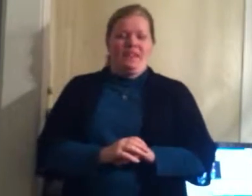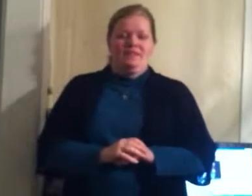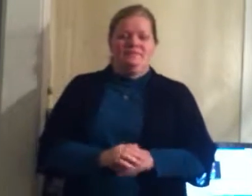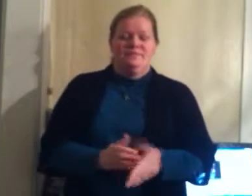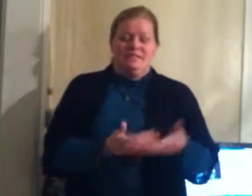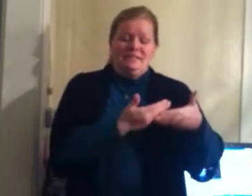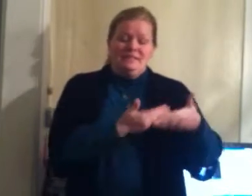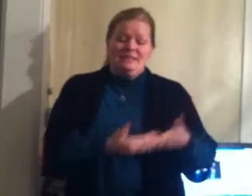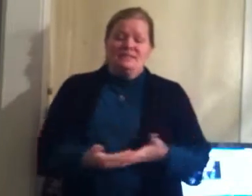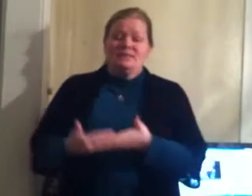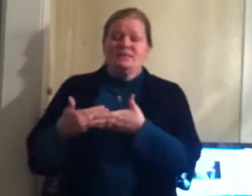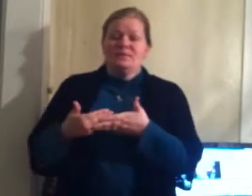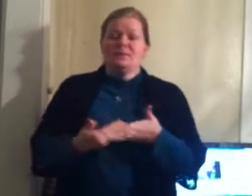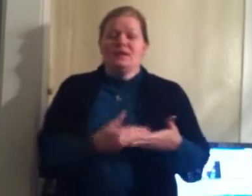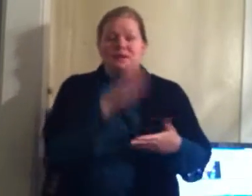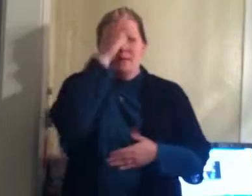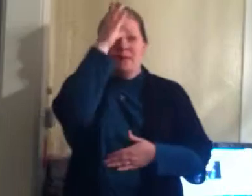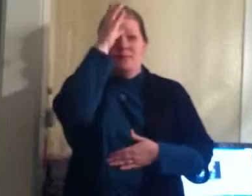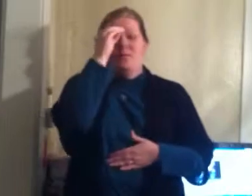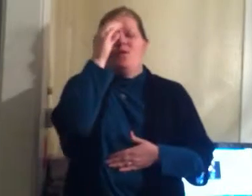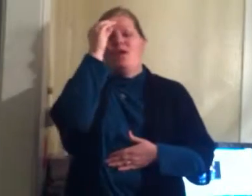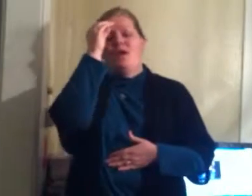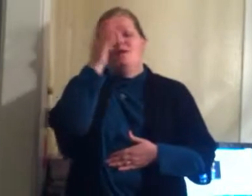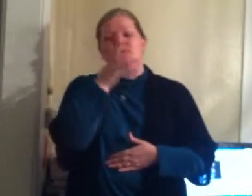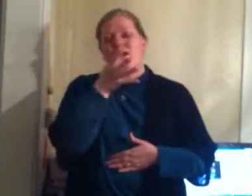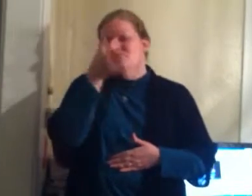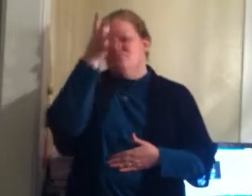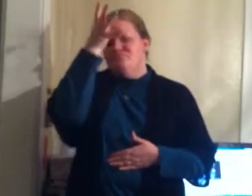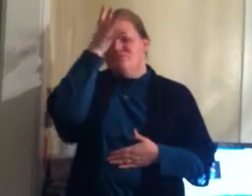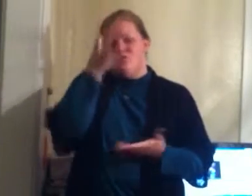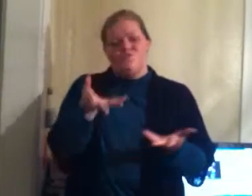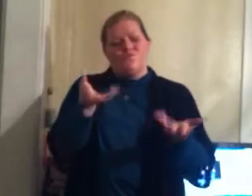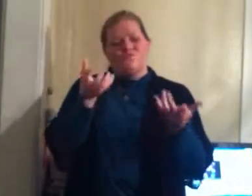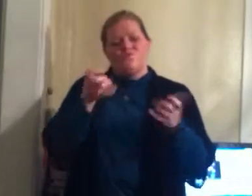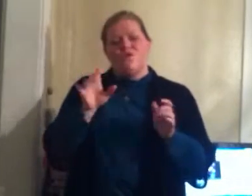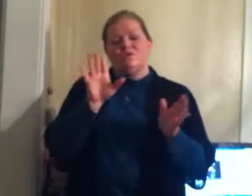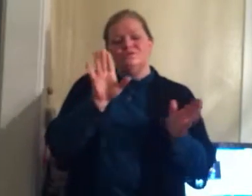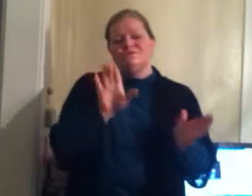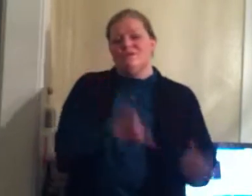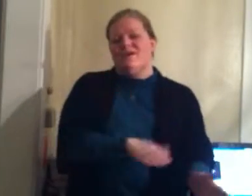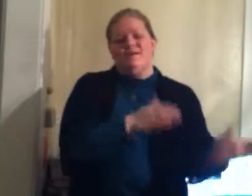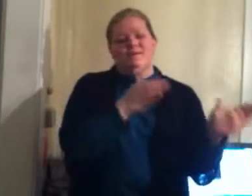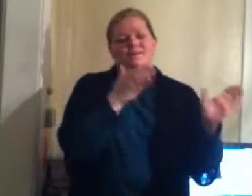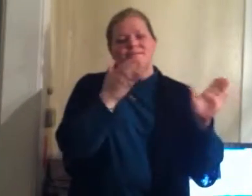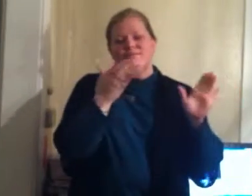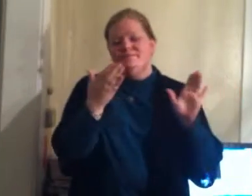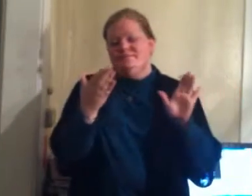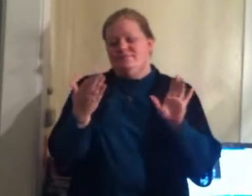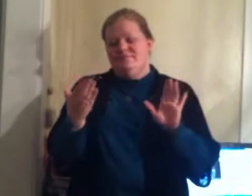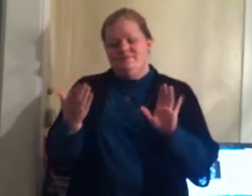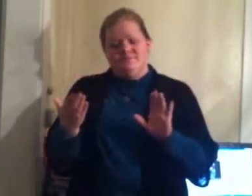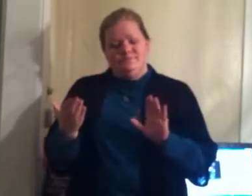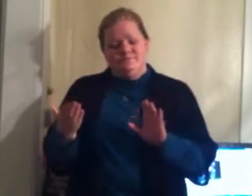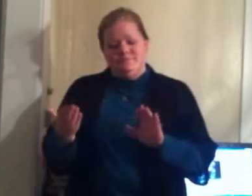Little baby boy that you wanna have to say goodbye